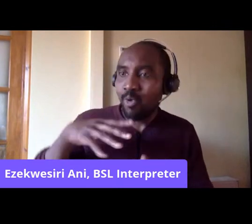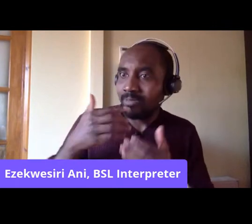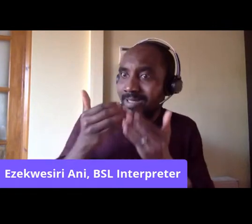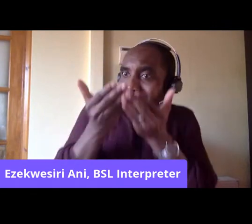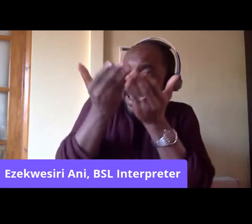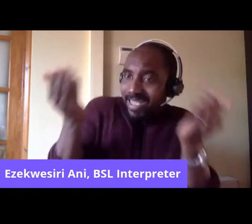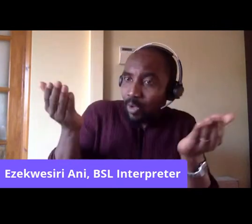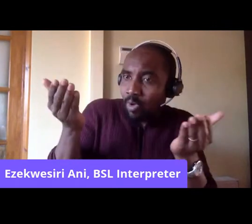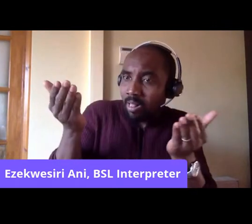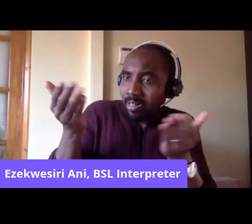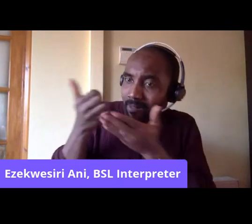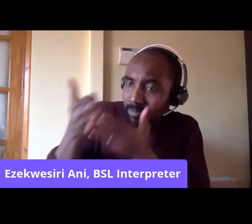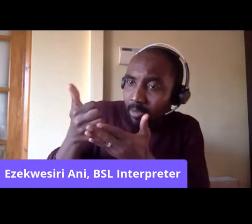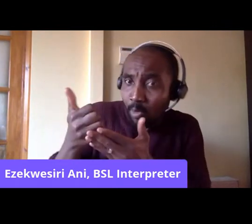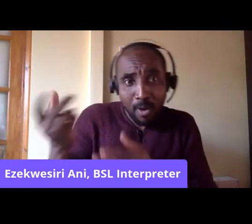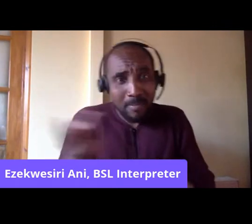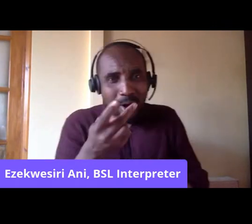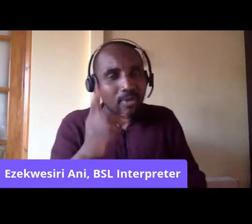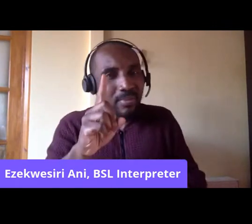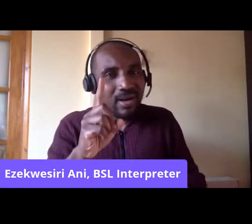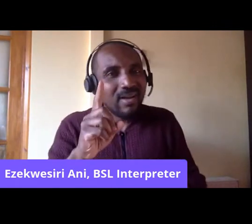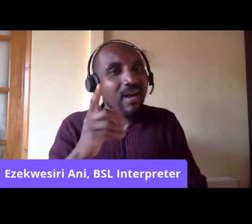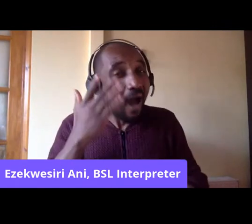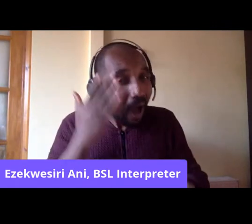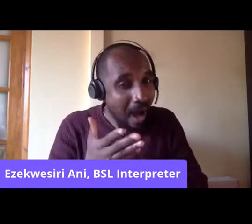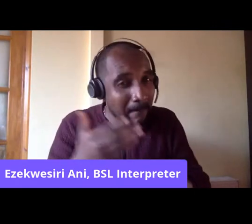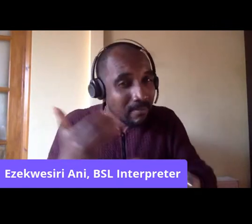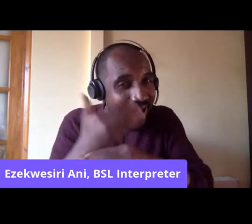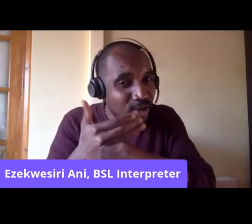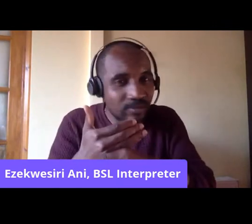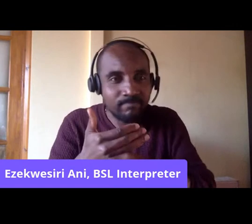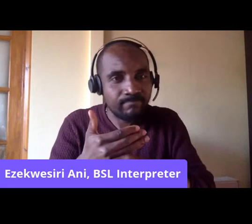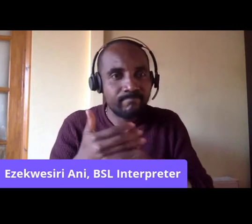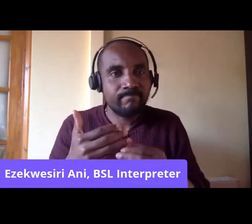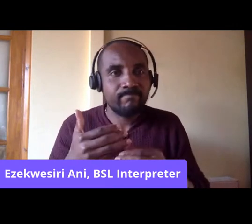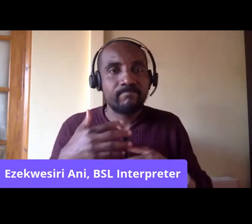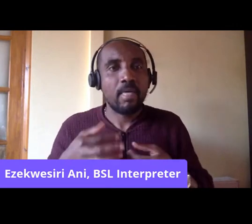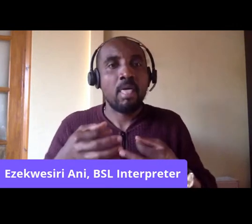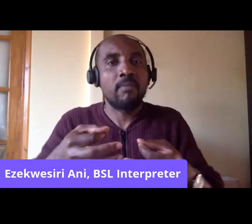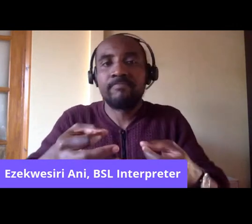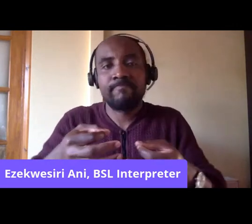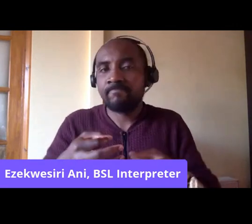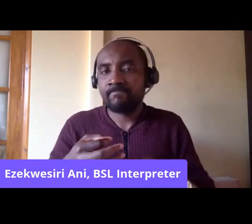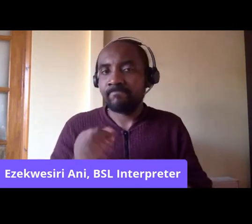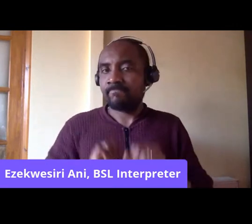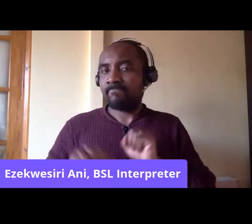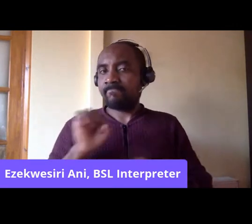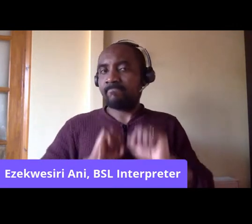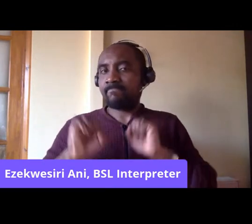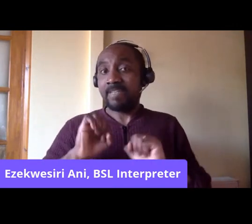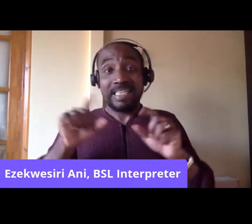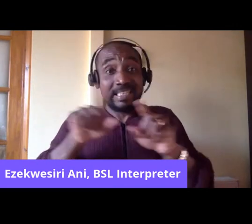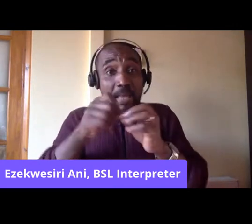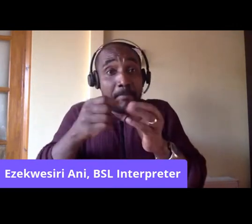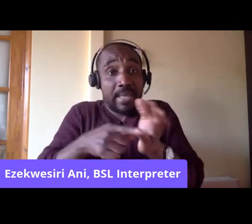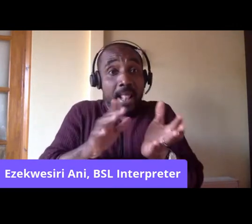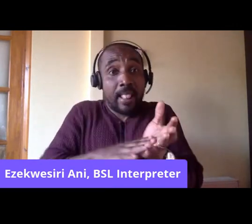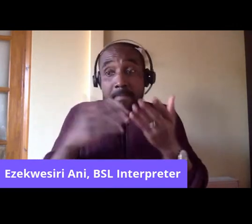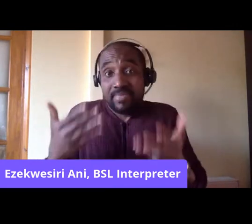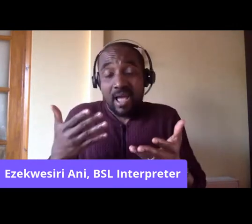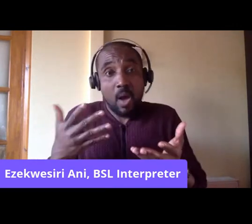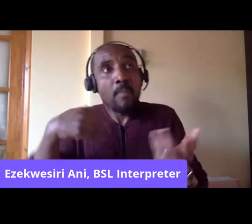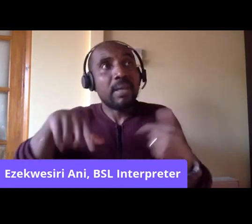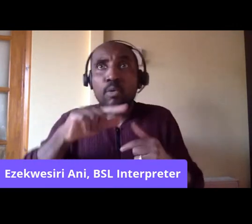practice, they dragged their feet. And I think this is so true even now with BLM, everyone's in favor of, you know, racial